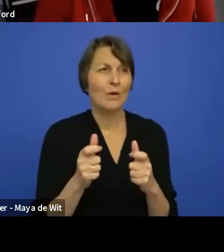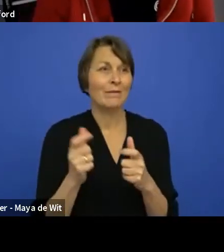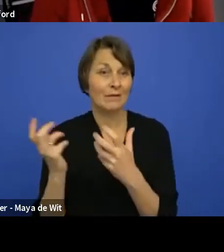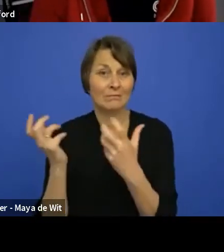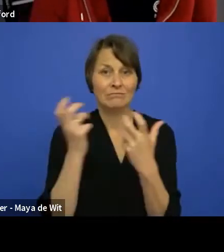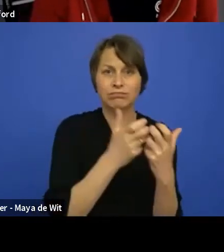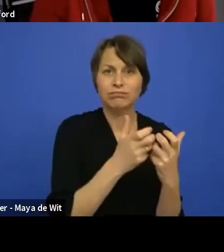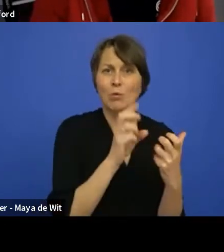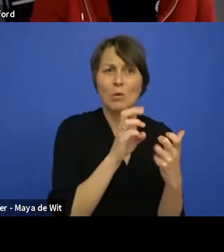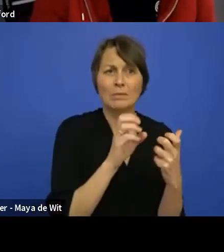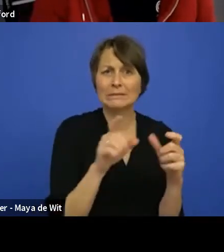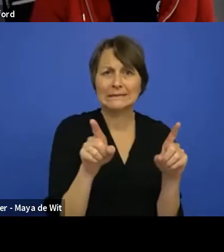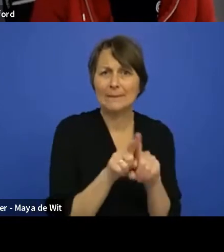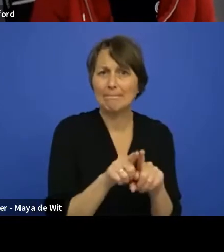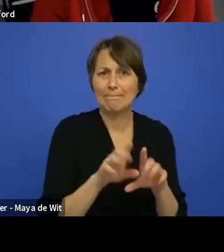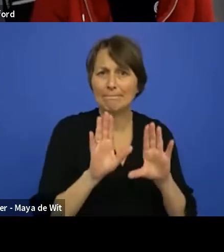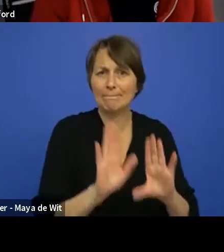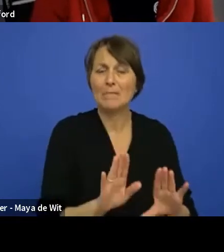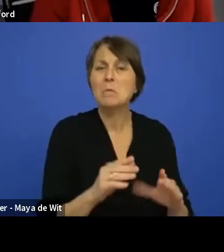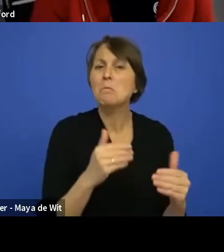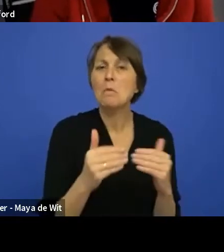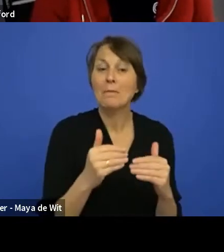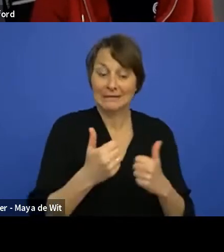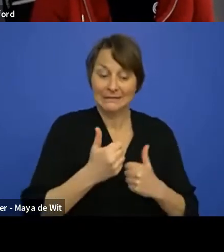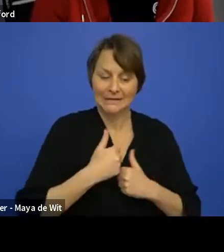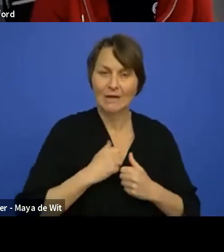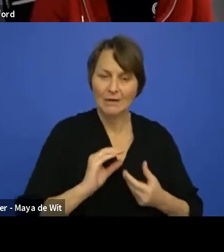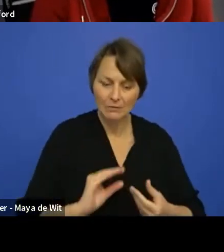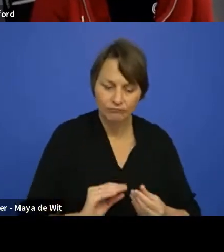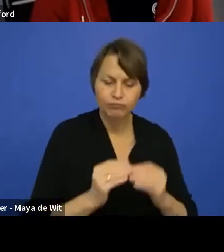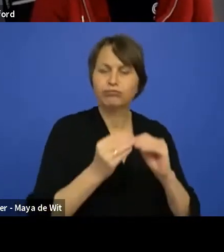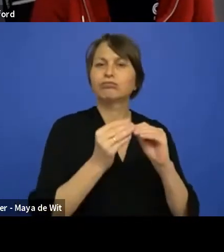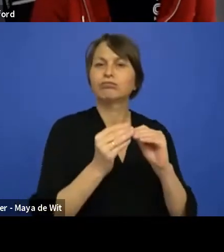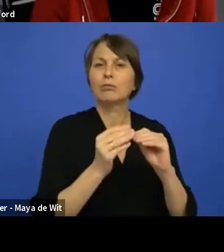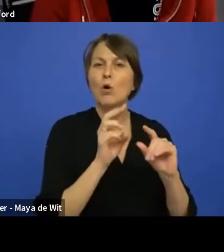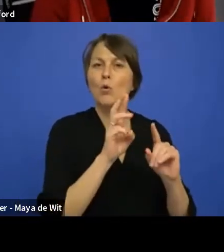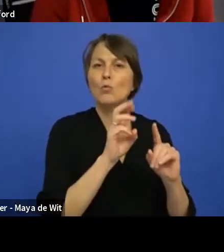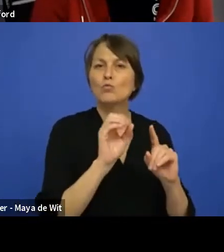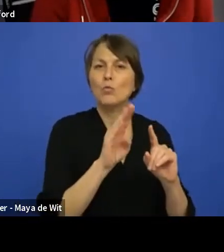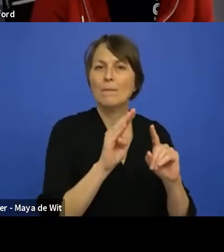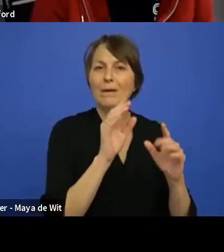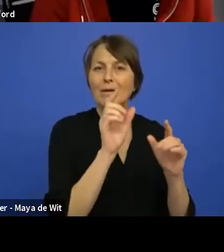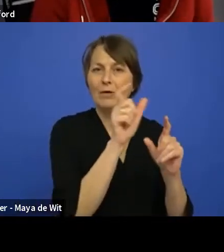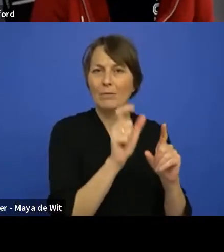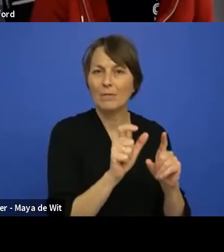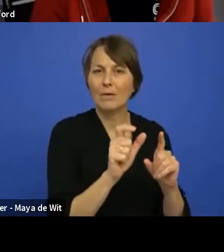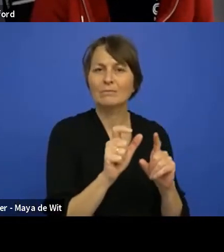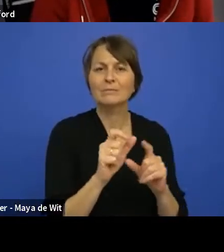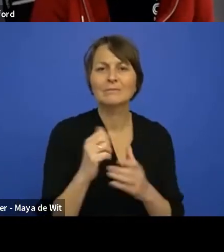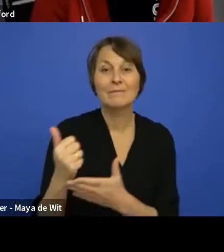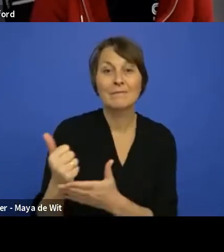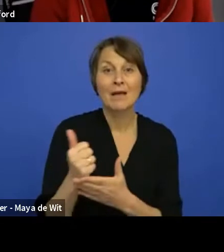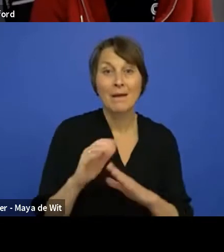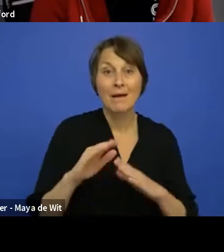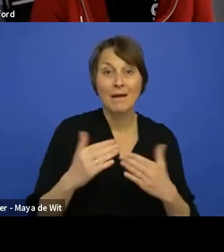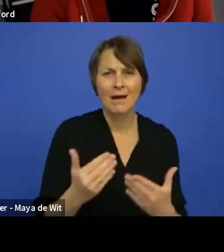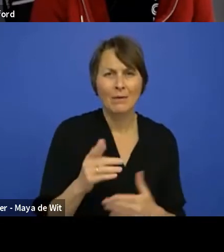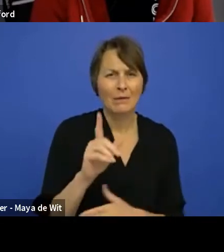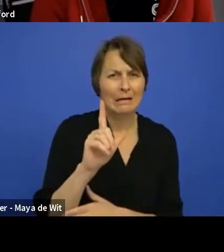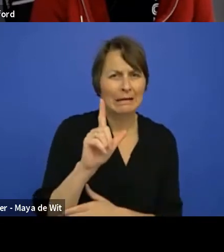it doesn't matter how we build the web components. So we've chosen a little helper that's called lit to build the UI library components with, uh, but